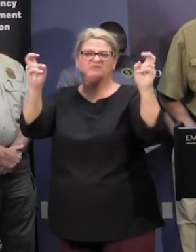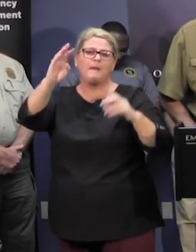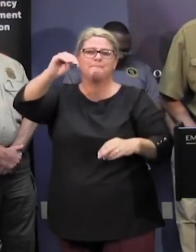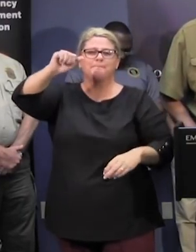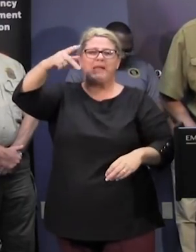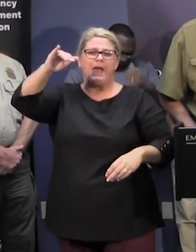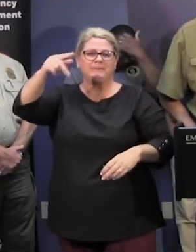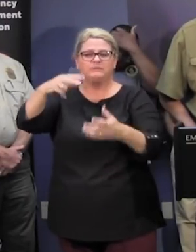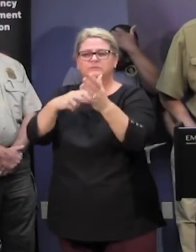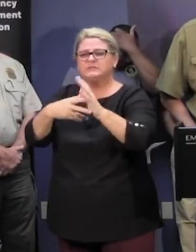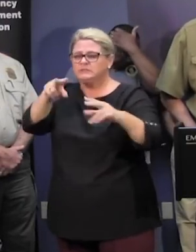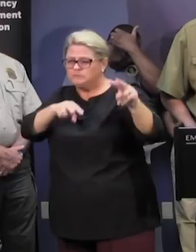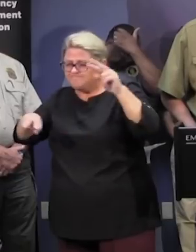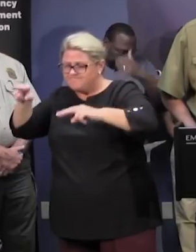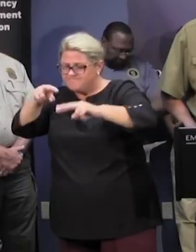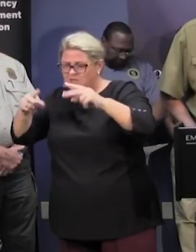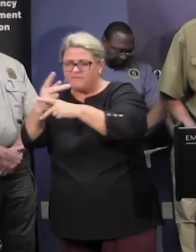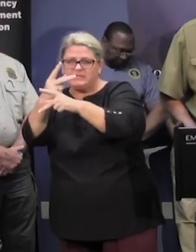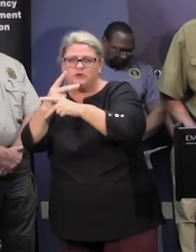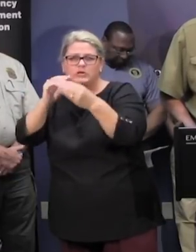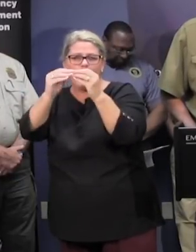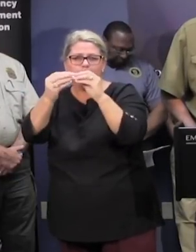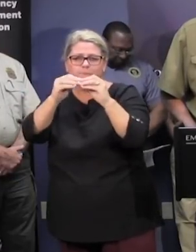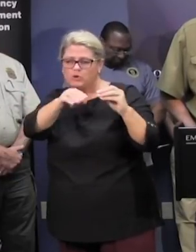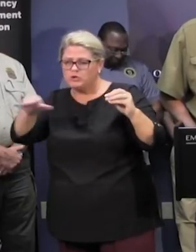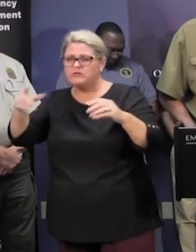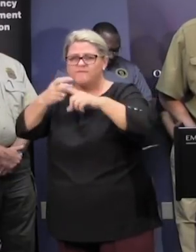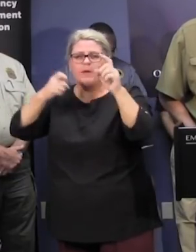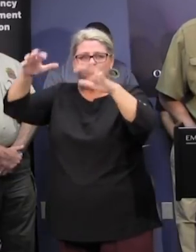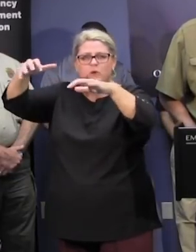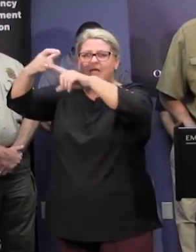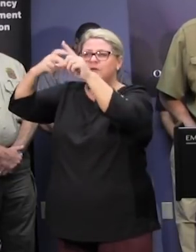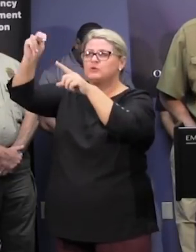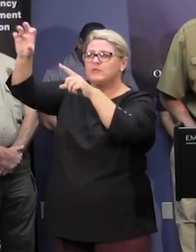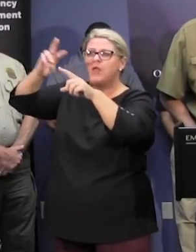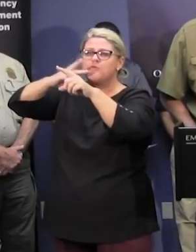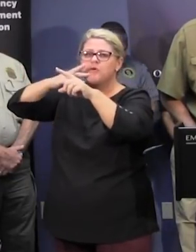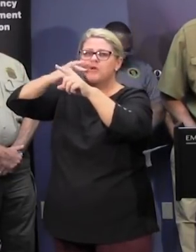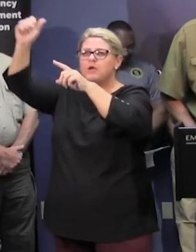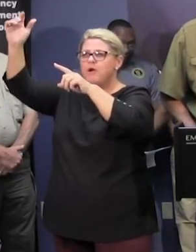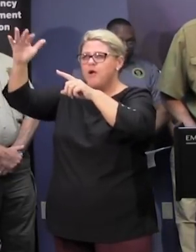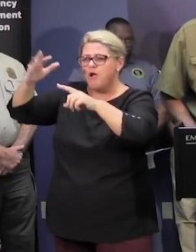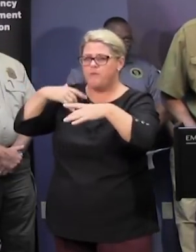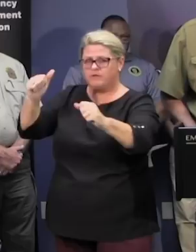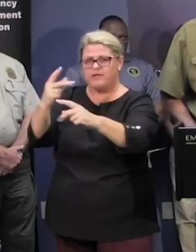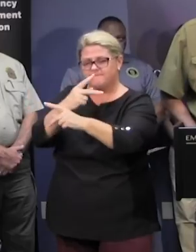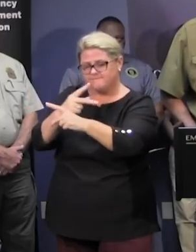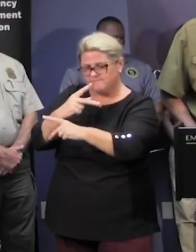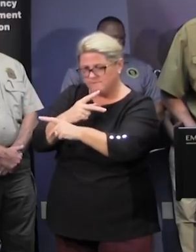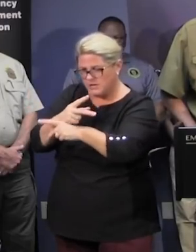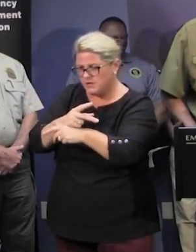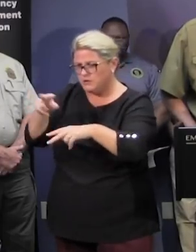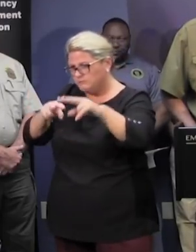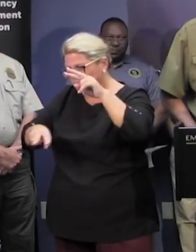we've had some good real-time mapping from water rainfall from north carolina so it's helped us to send our